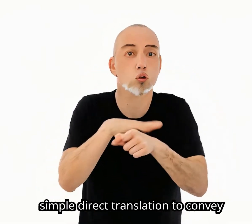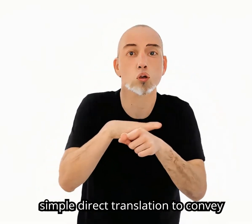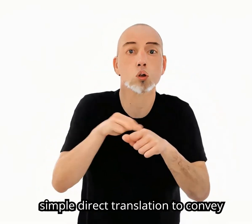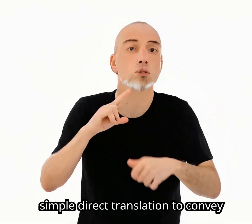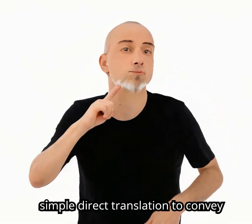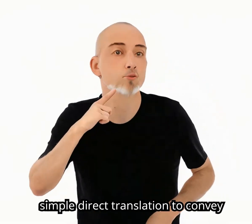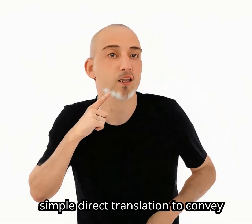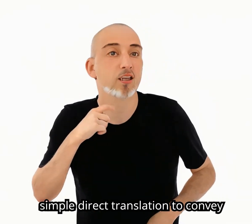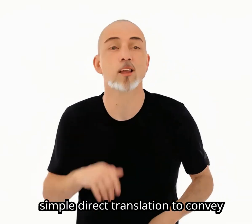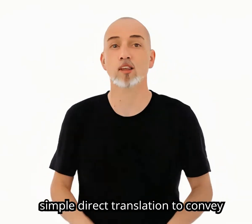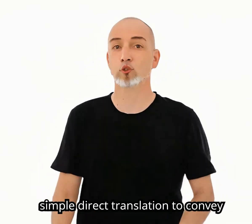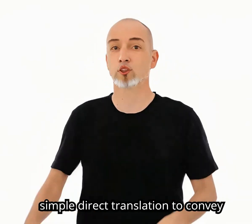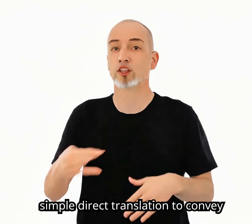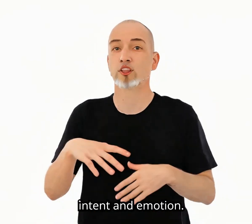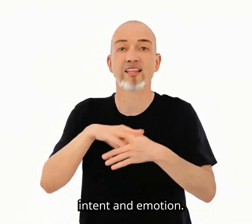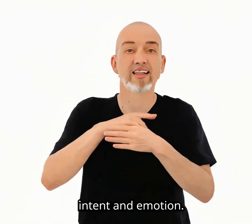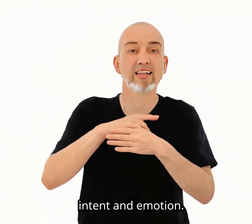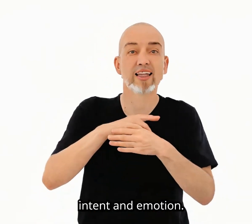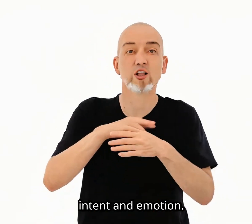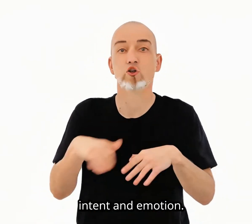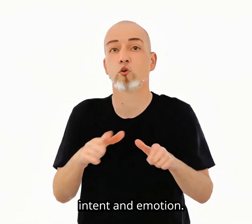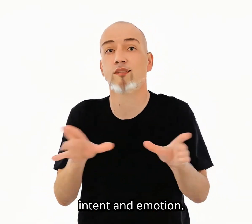direct translation to convey intent and emotion.